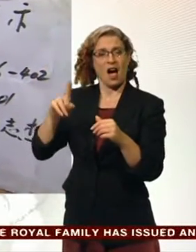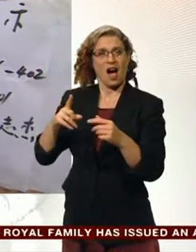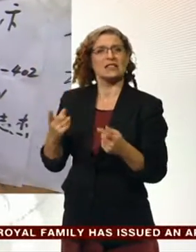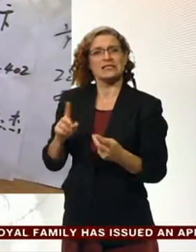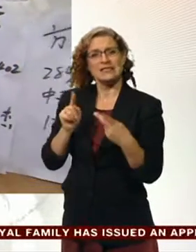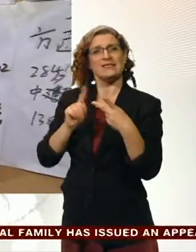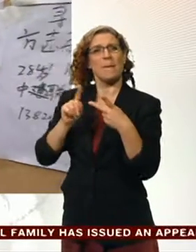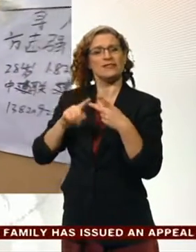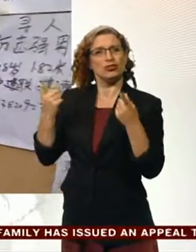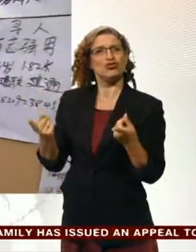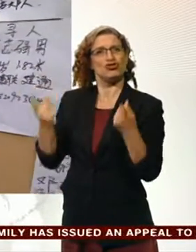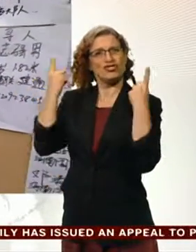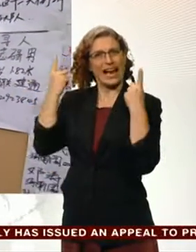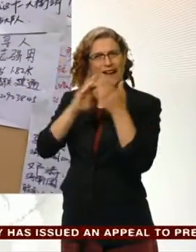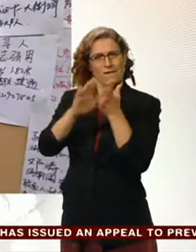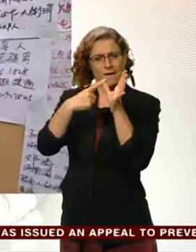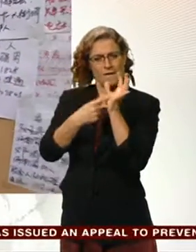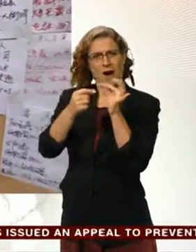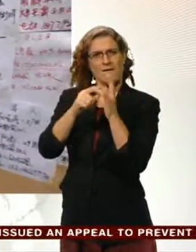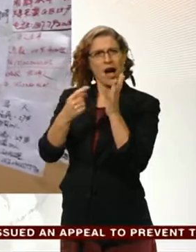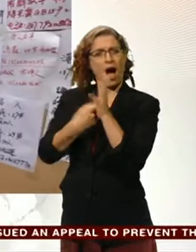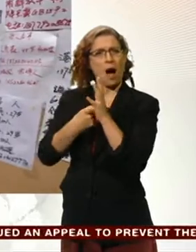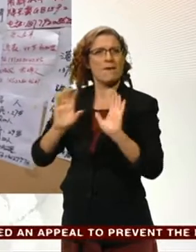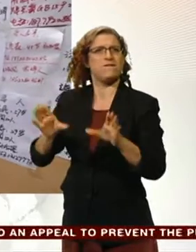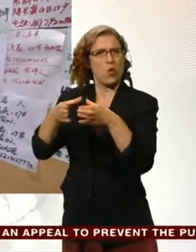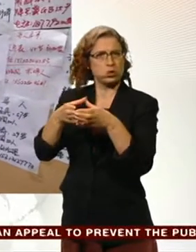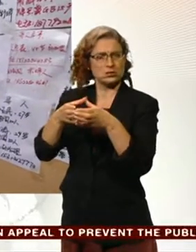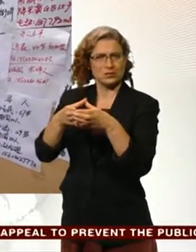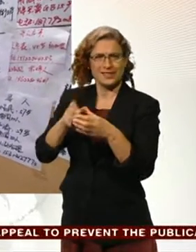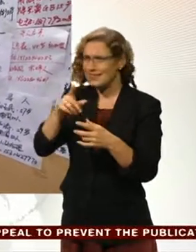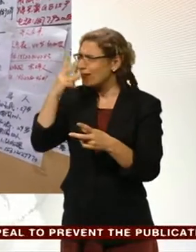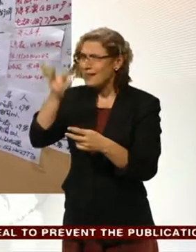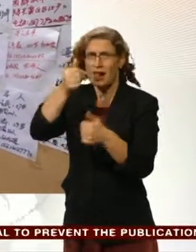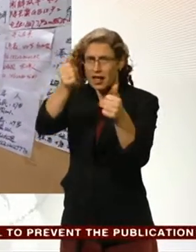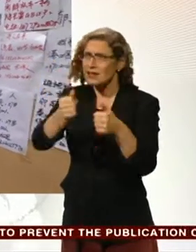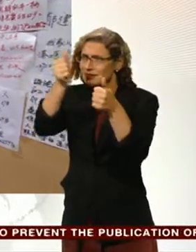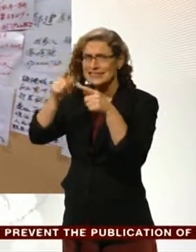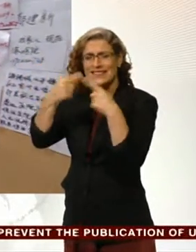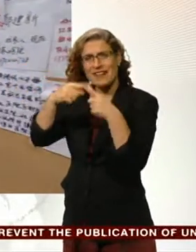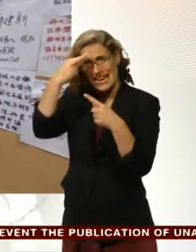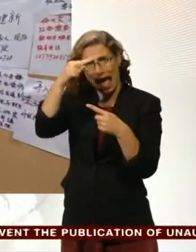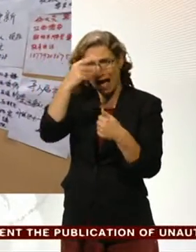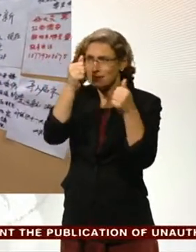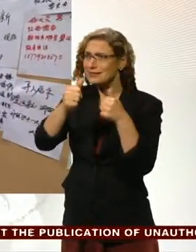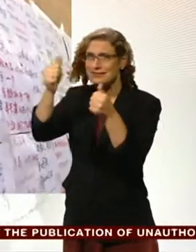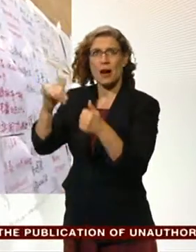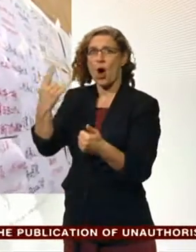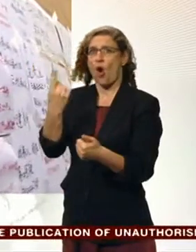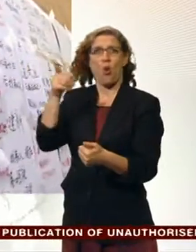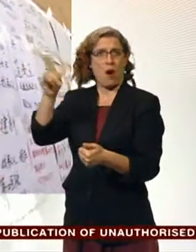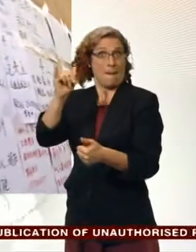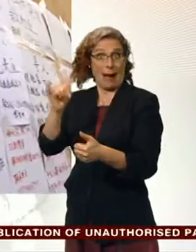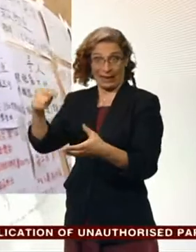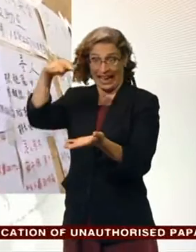They can't find him. Notice after notice looking for people who would have been in or close to the disaster.